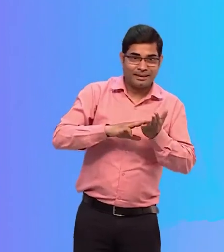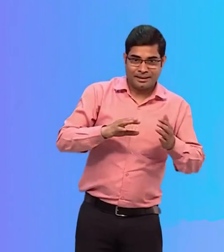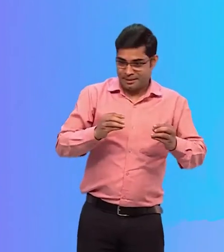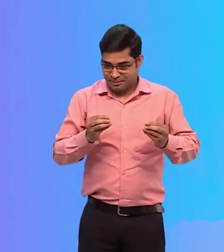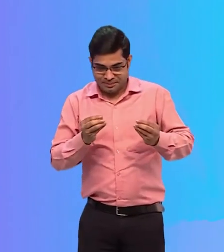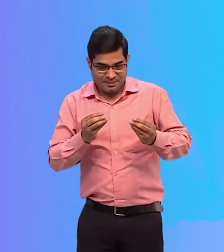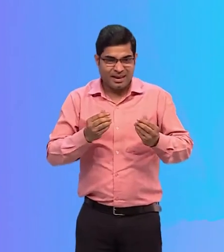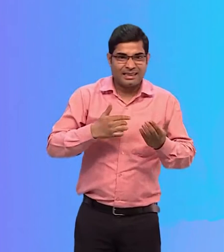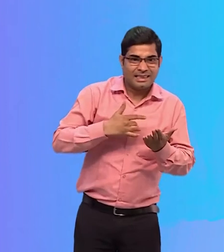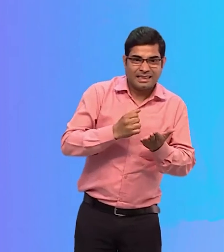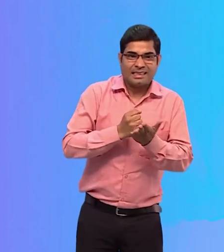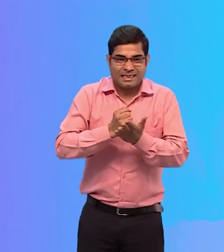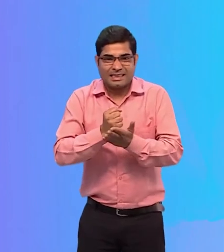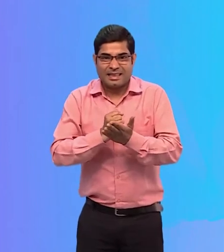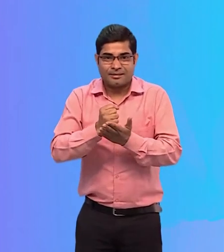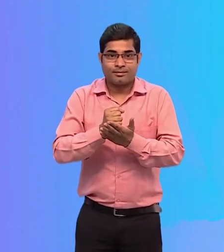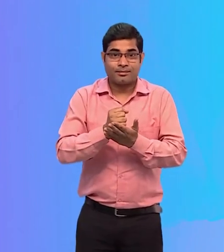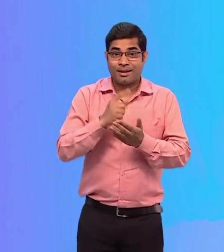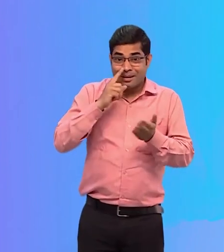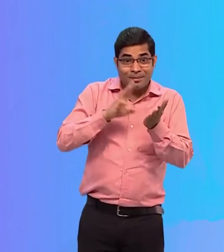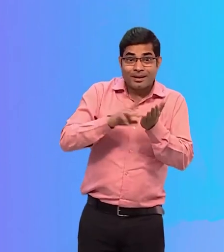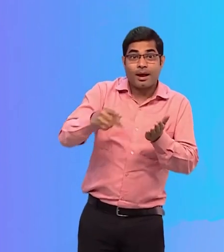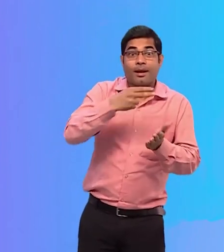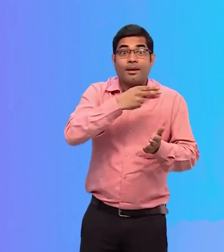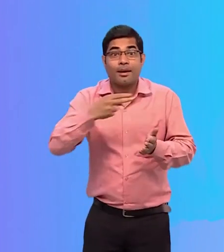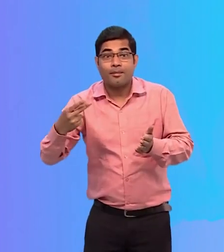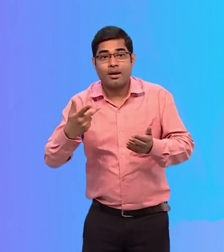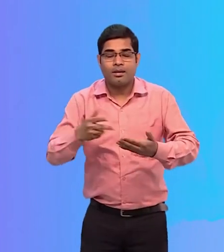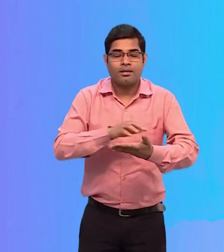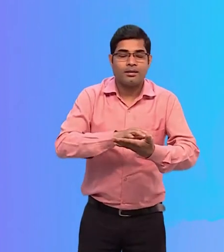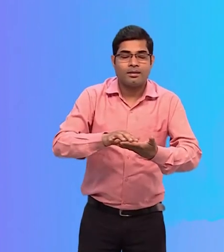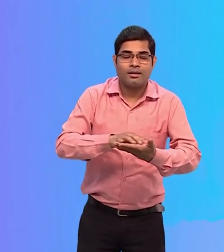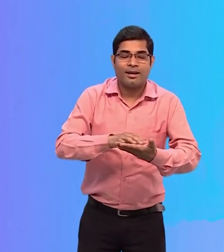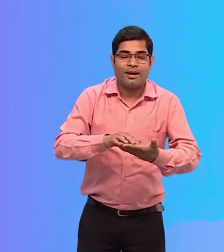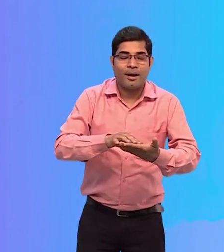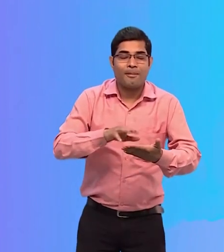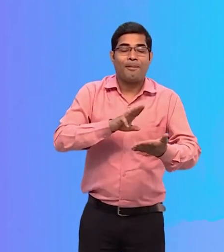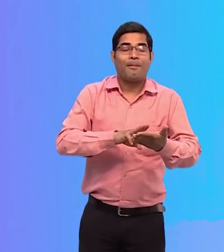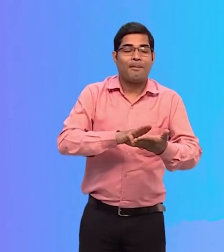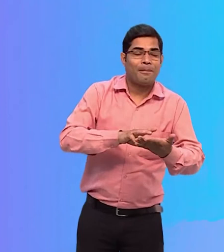Maya is unsure but gives it a try and types her name. M